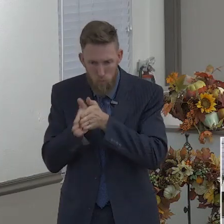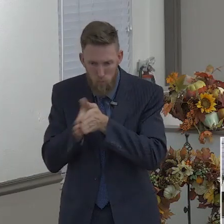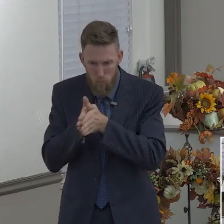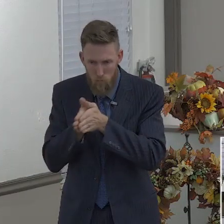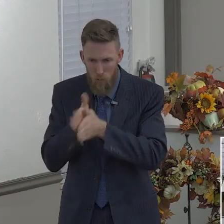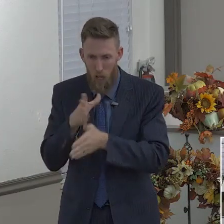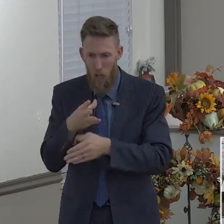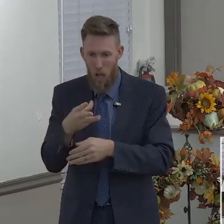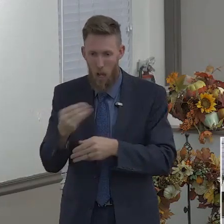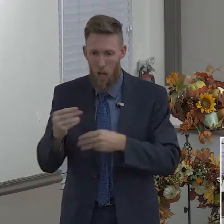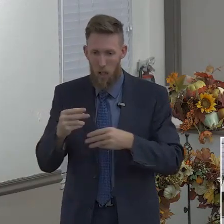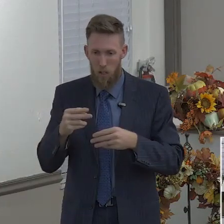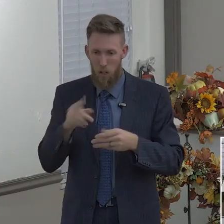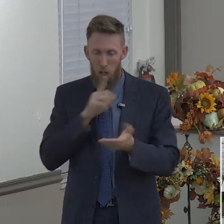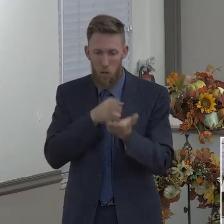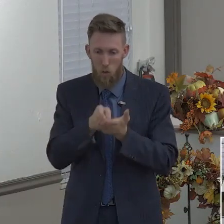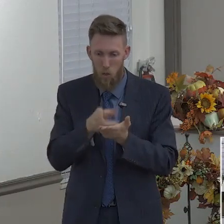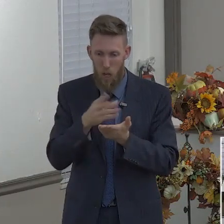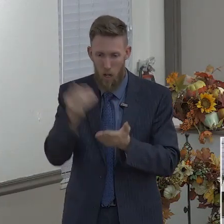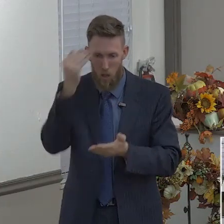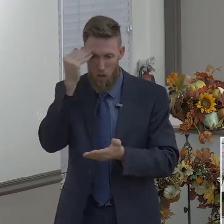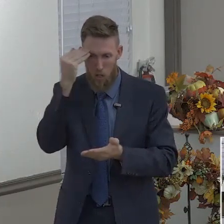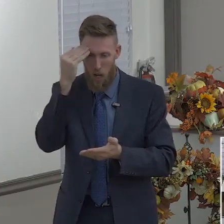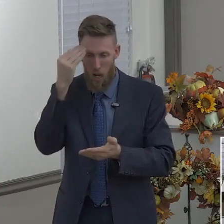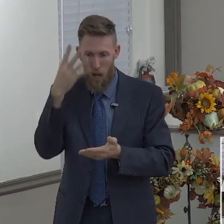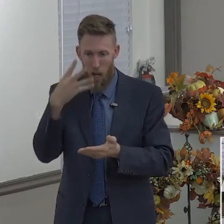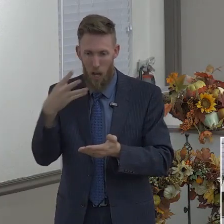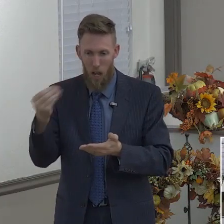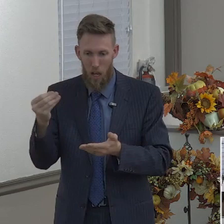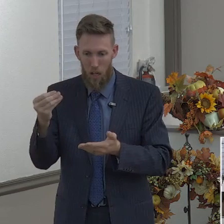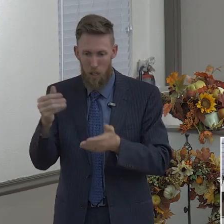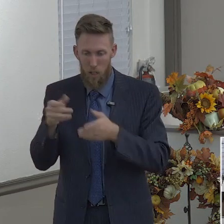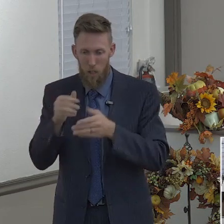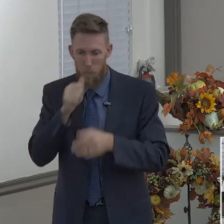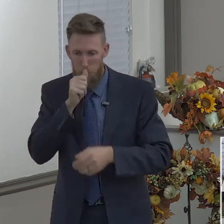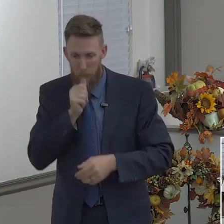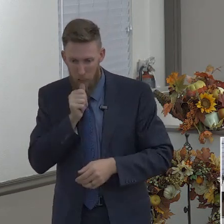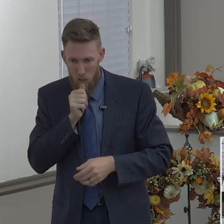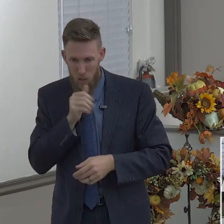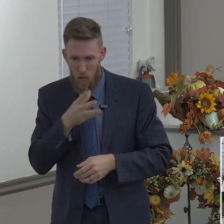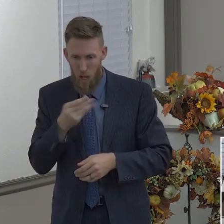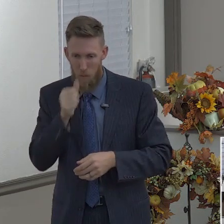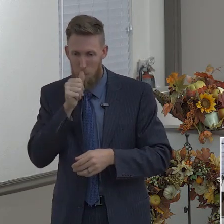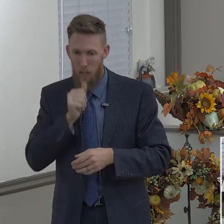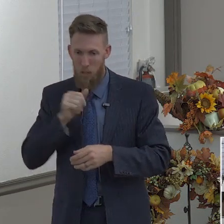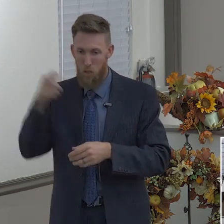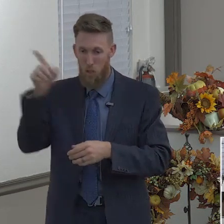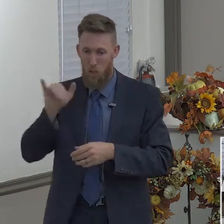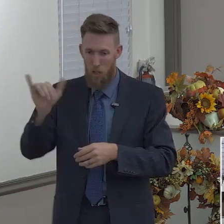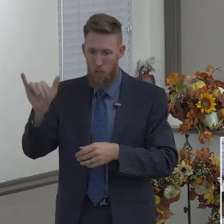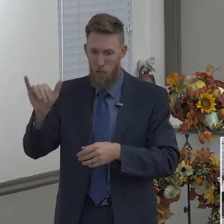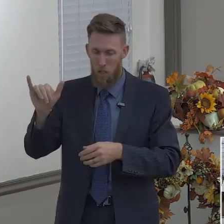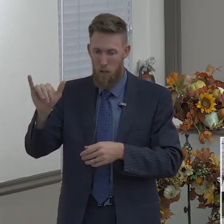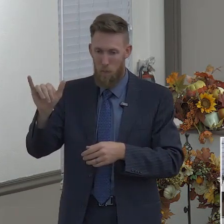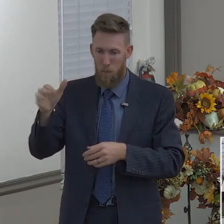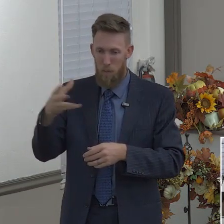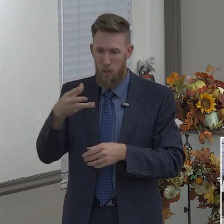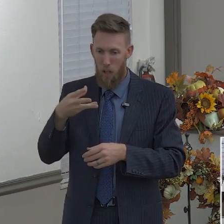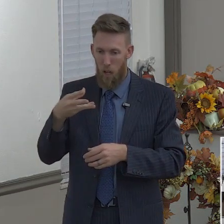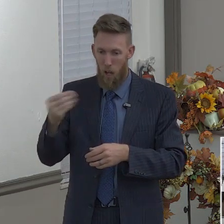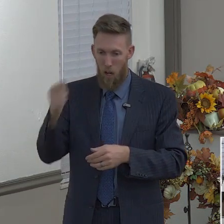temperance, and to temperance patience, and to patience godliness, and to godliness brotherly kindness, and to brotherly kindness charity,